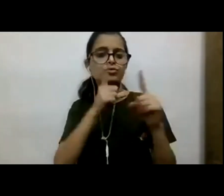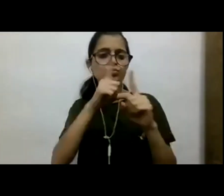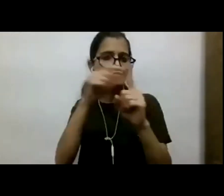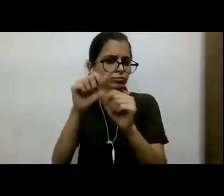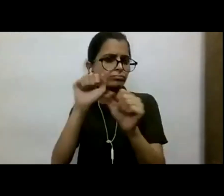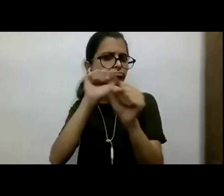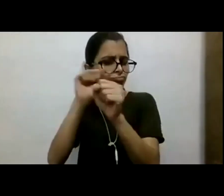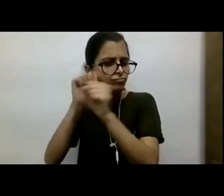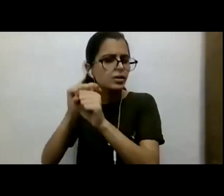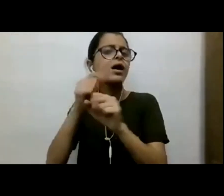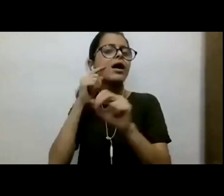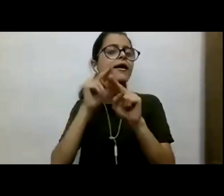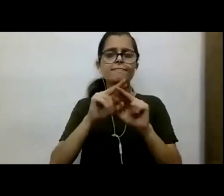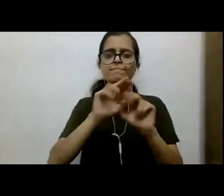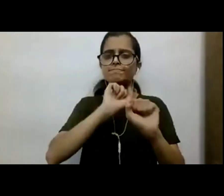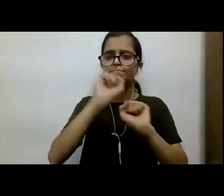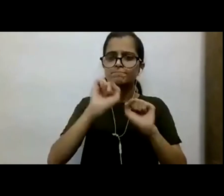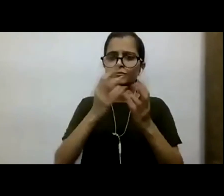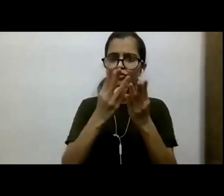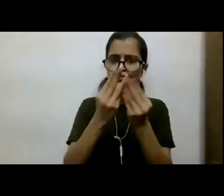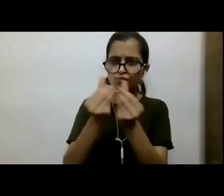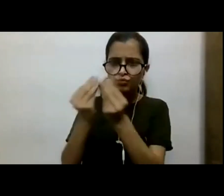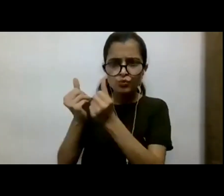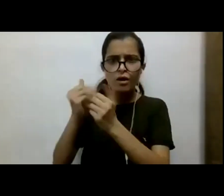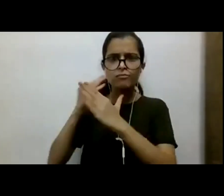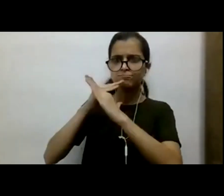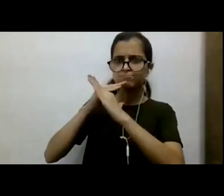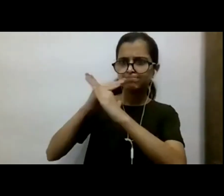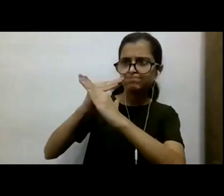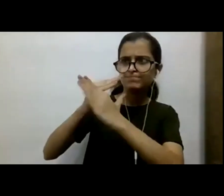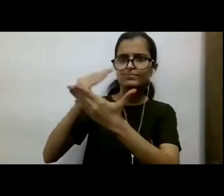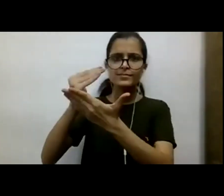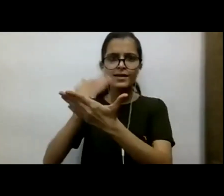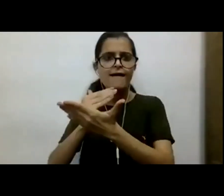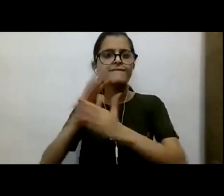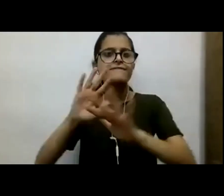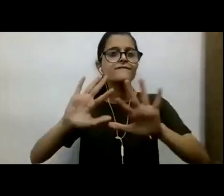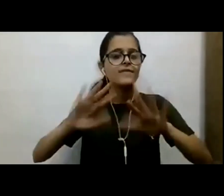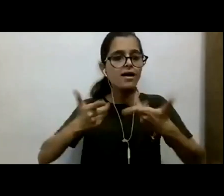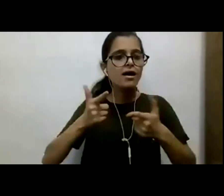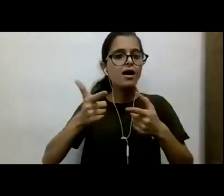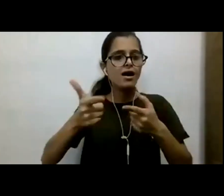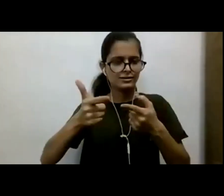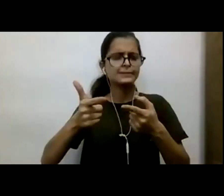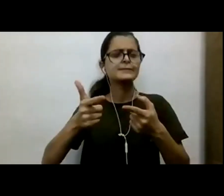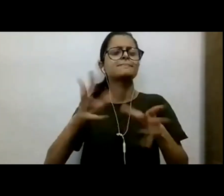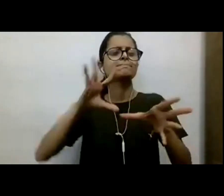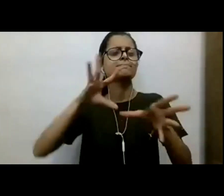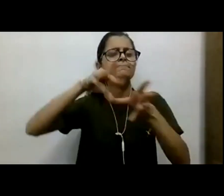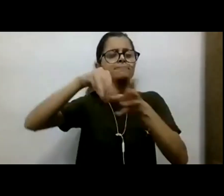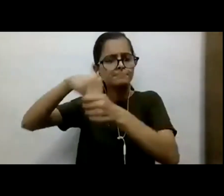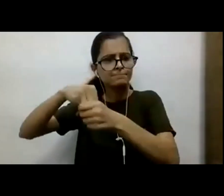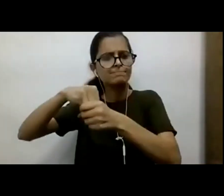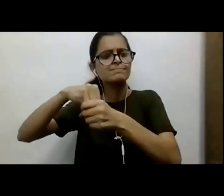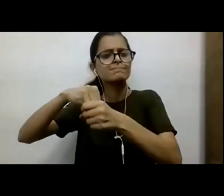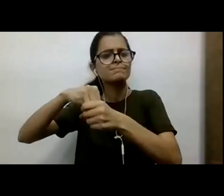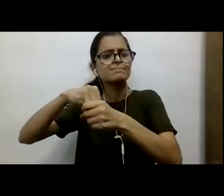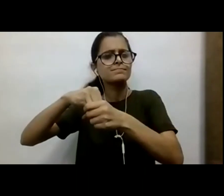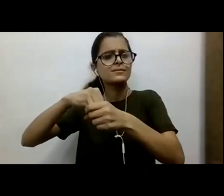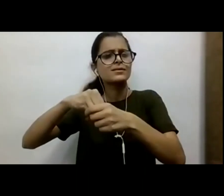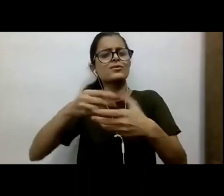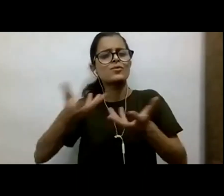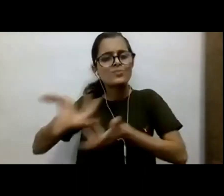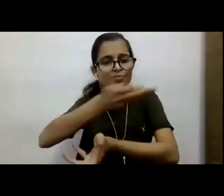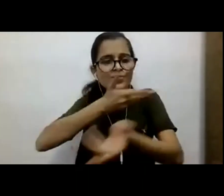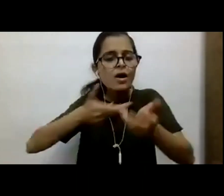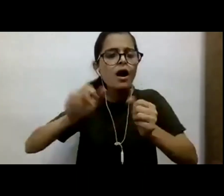enough to, you know, remedy, protect and, you know, basically engage with, you know, the environment as friends